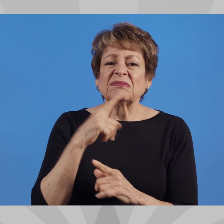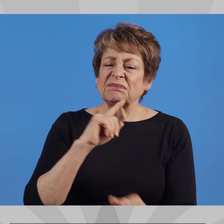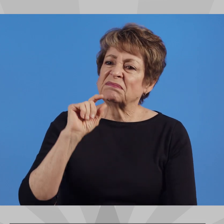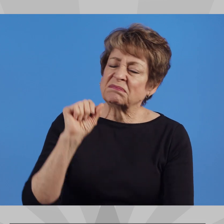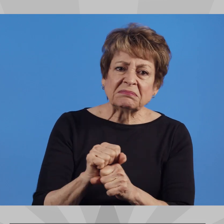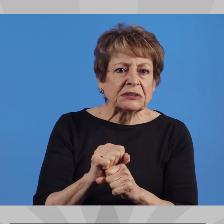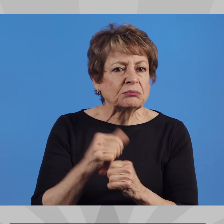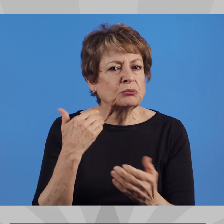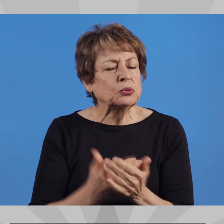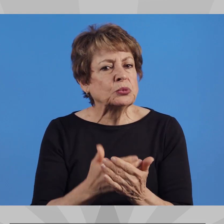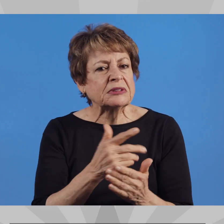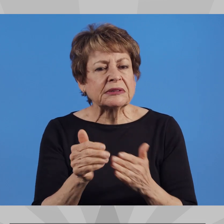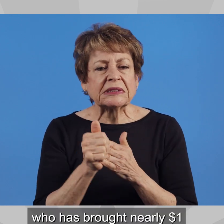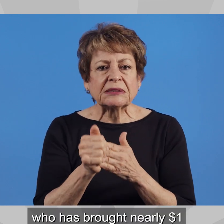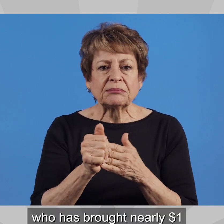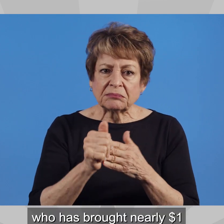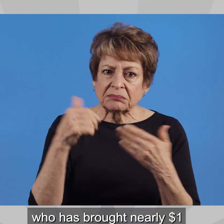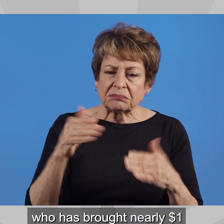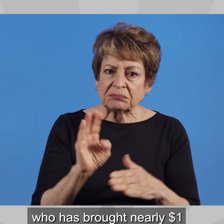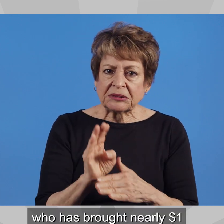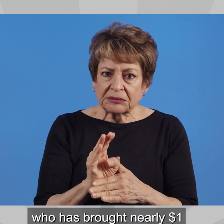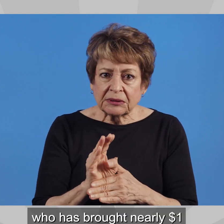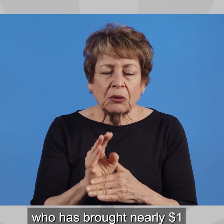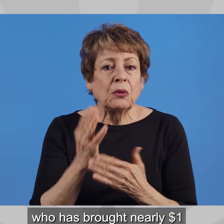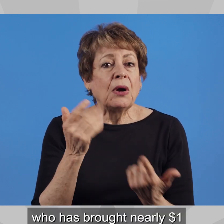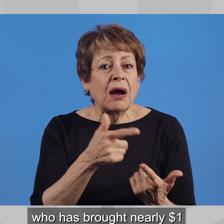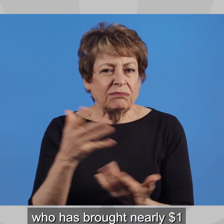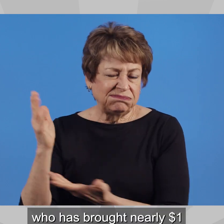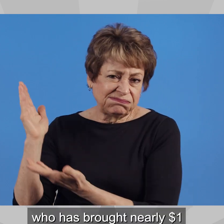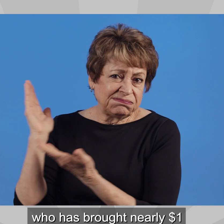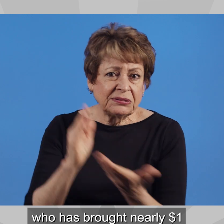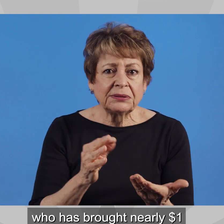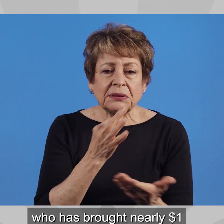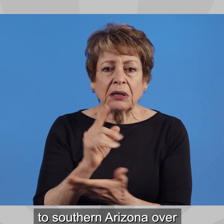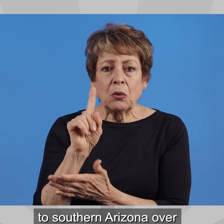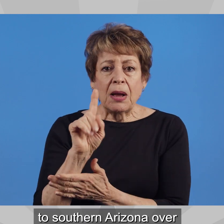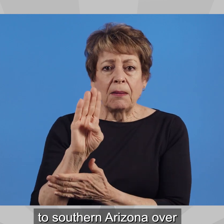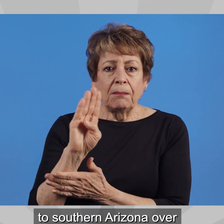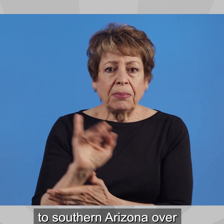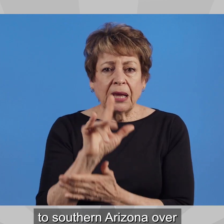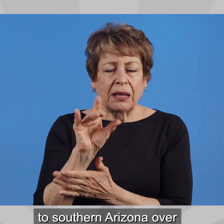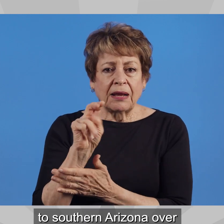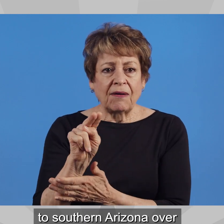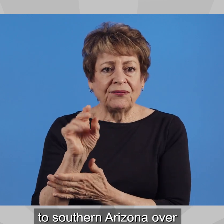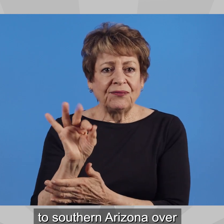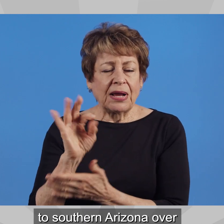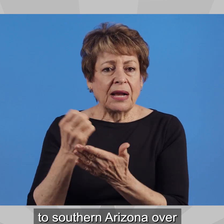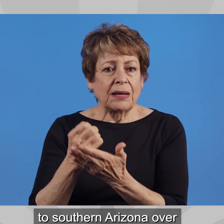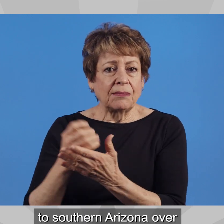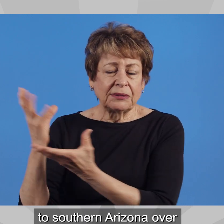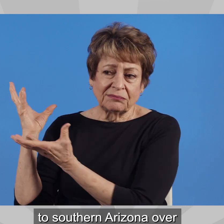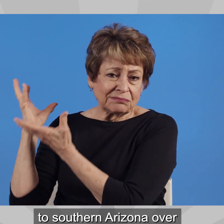JOHN IS A PROVEN BUSINESS LEADER WHO HAS BROUGHT NEARLY $1 BILLION OF ECONOMIC ACTIVITY TO SOUTHERN ARIZONA OVER